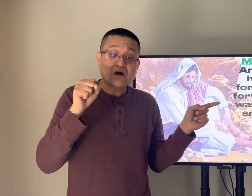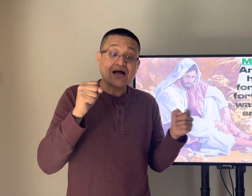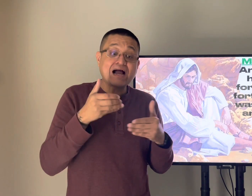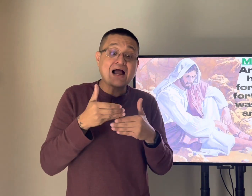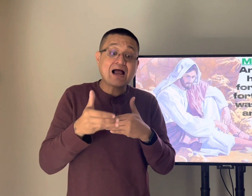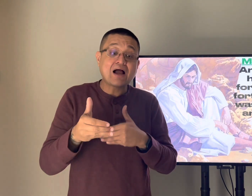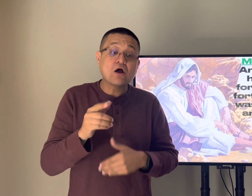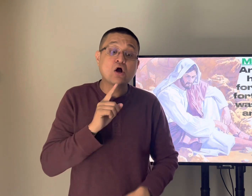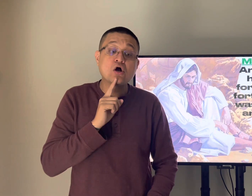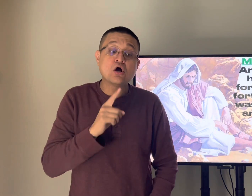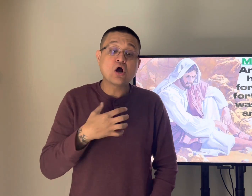he was afterwards